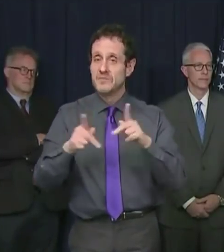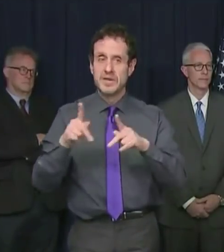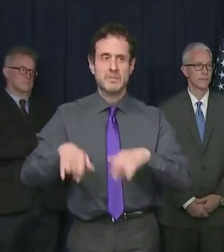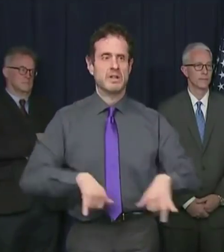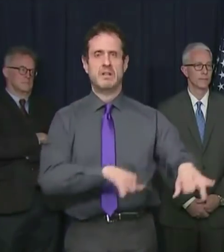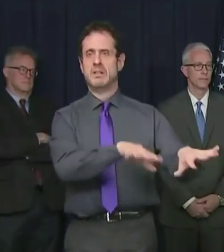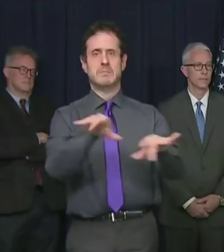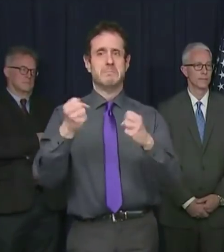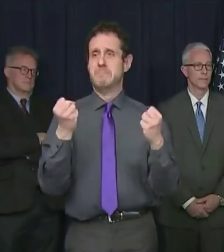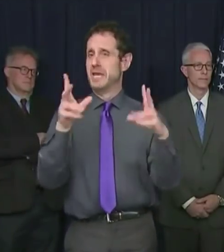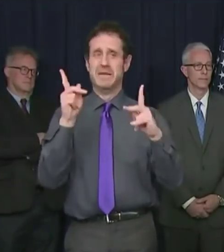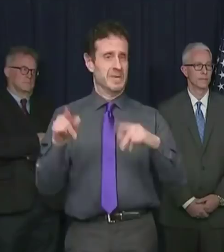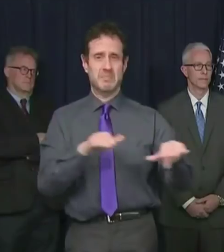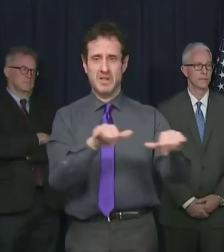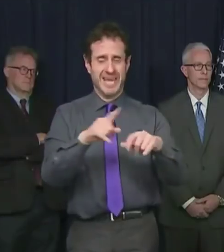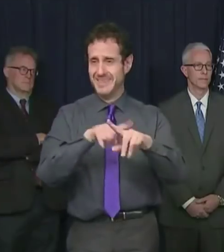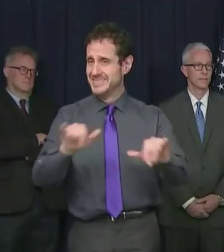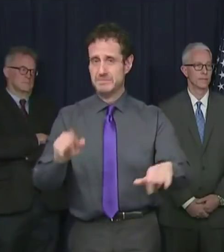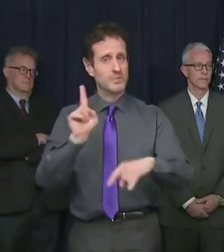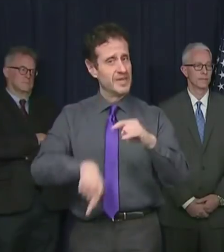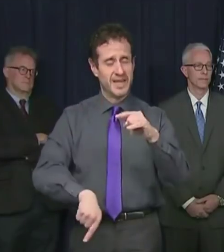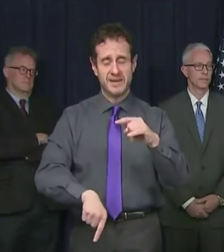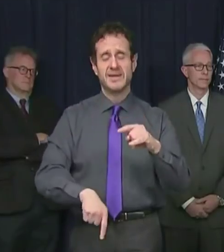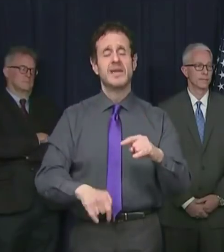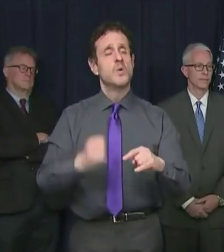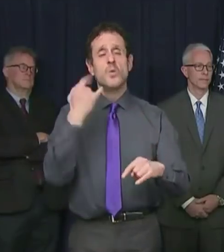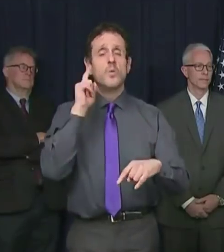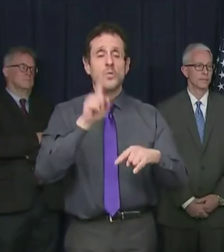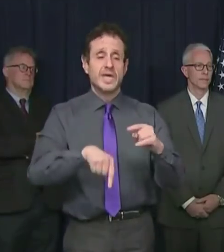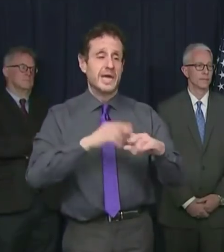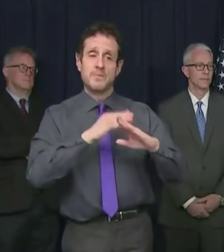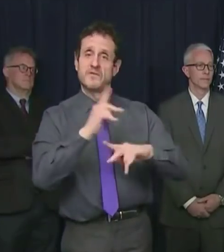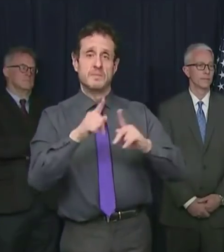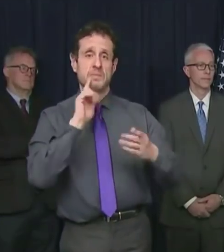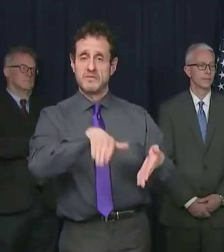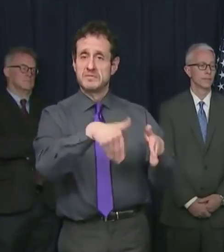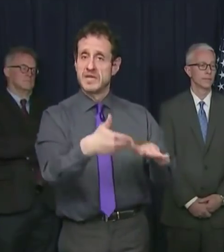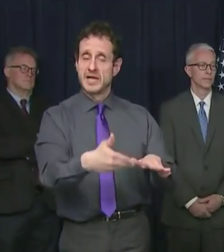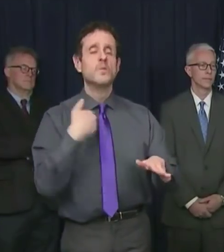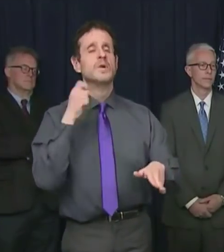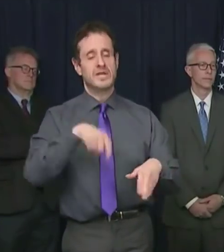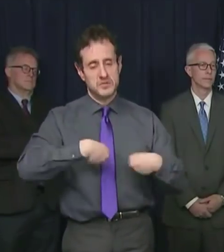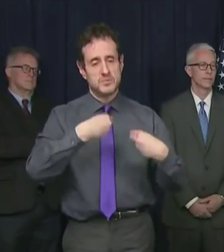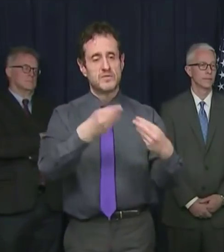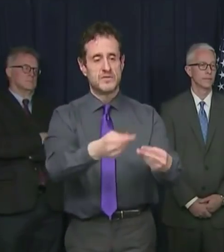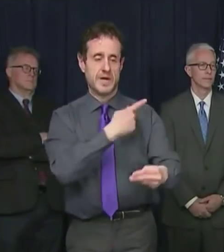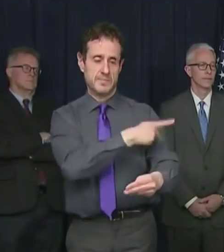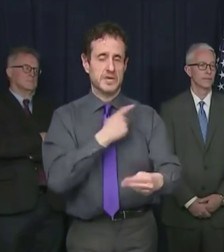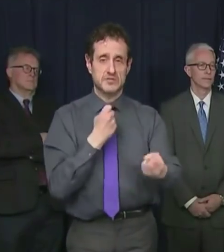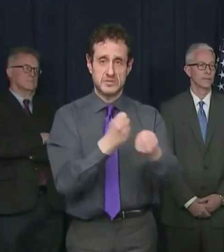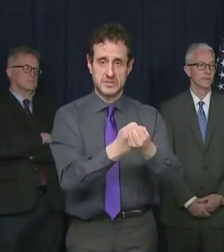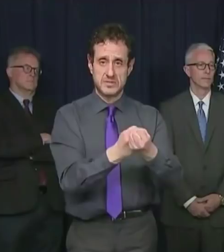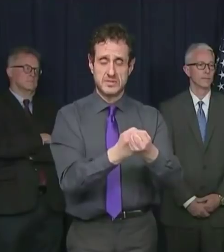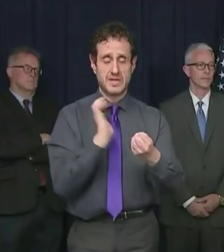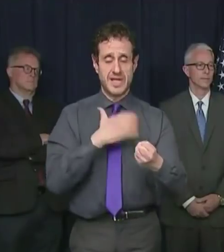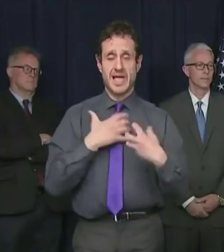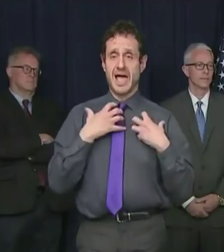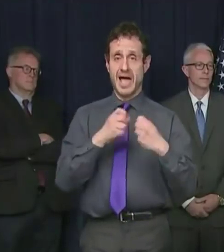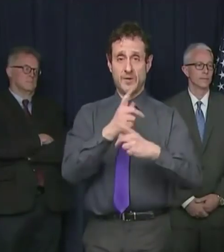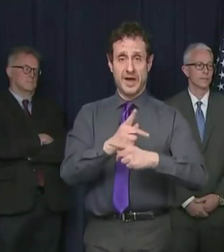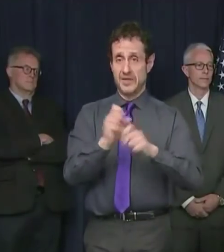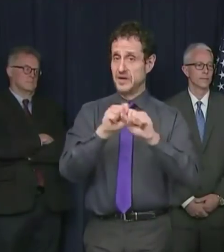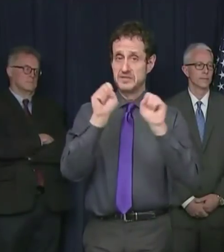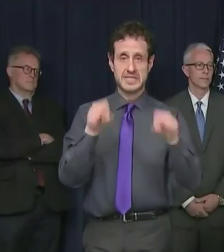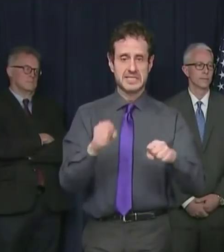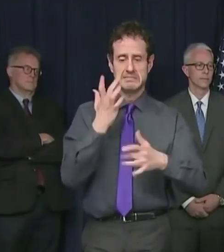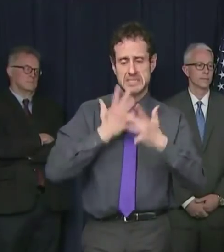can't keep that low mortality promise if we can't provide the support that our patients need. Our healthcare system doesn't have